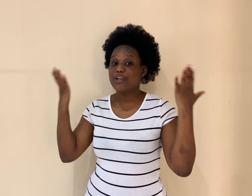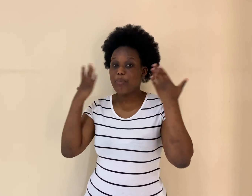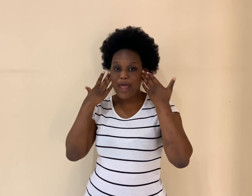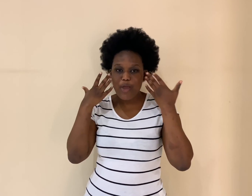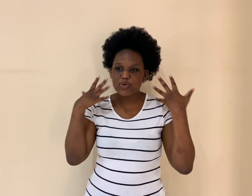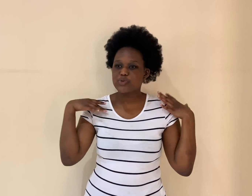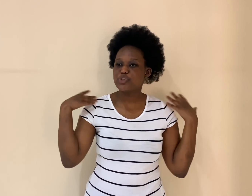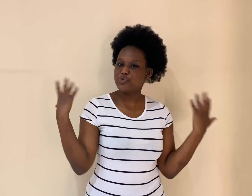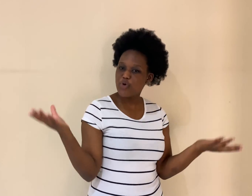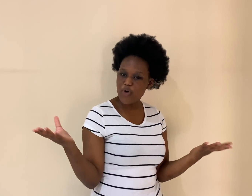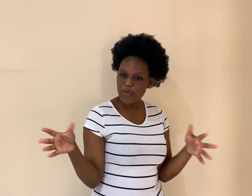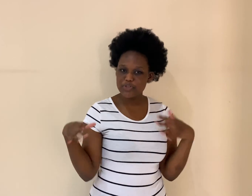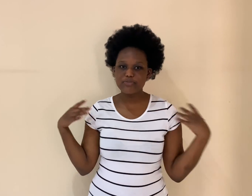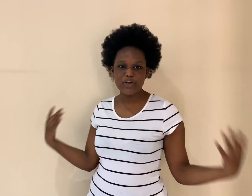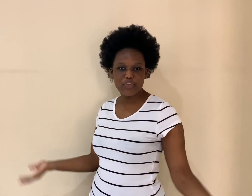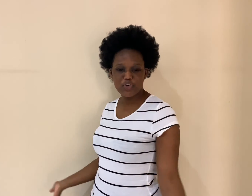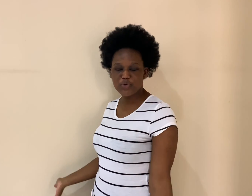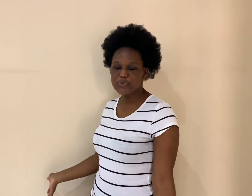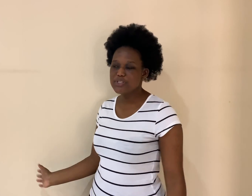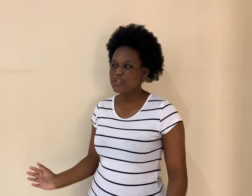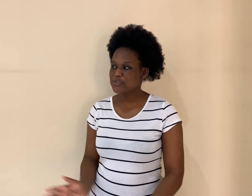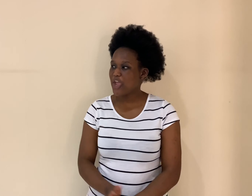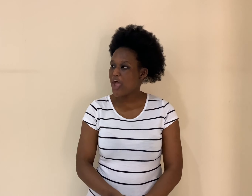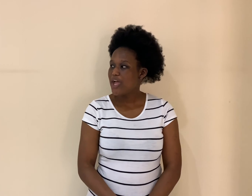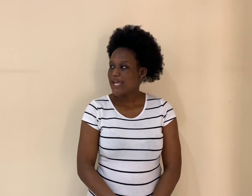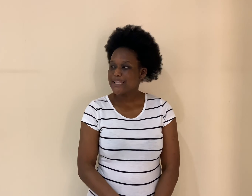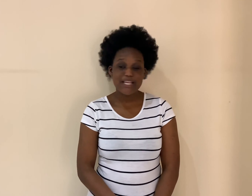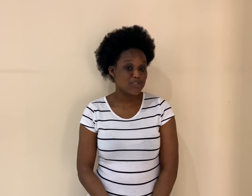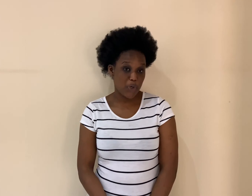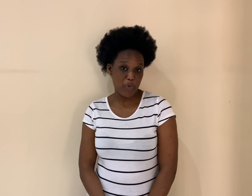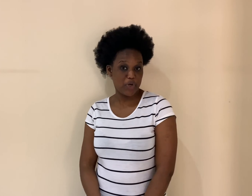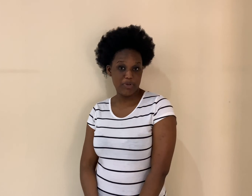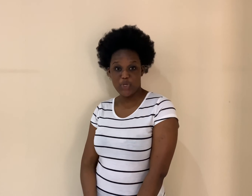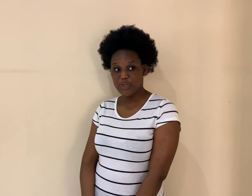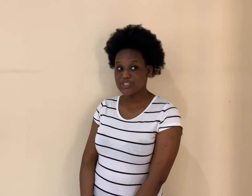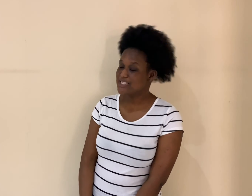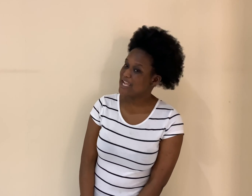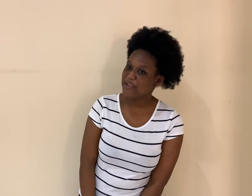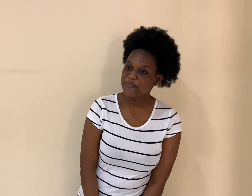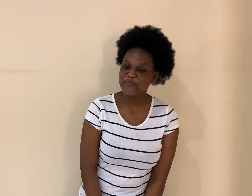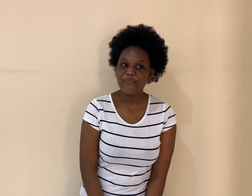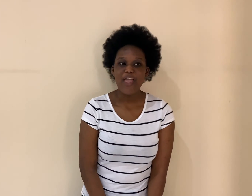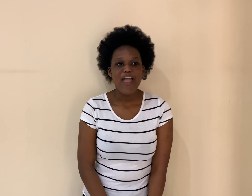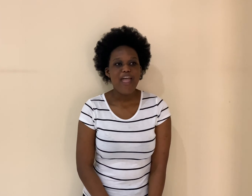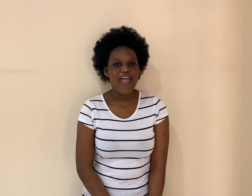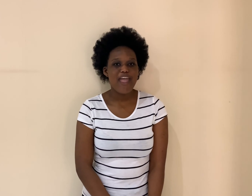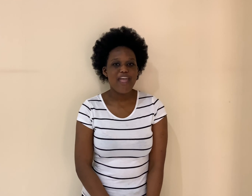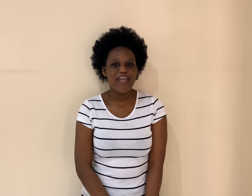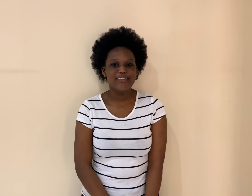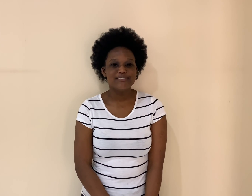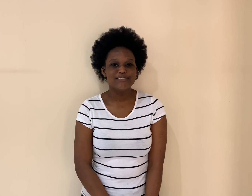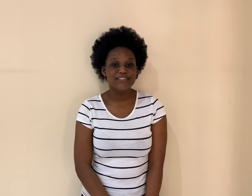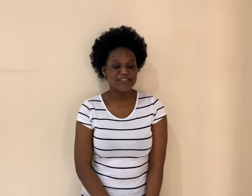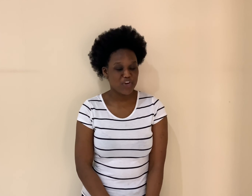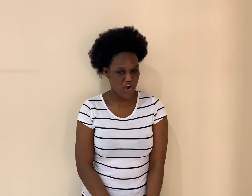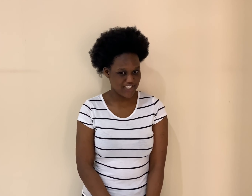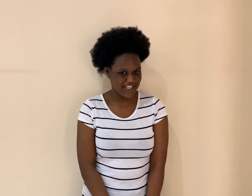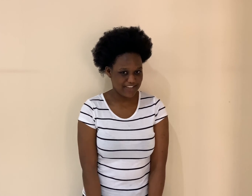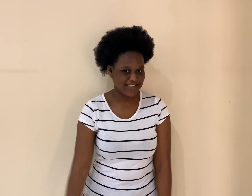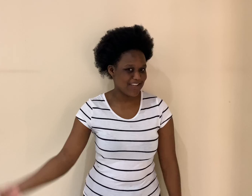apply also what you know, what you've written on the news. So yeah, that is what we're going to be doing today. And the content, as